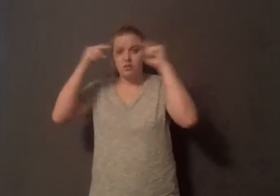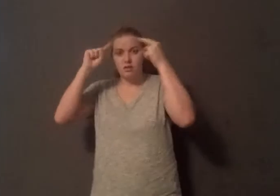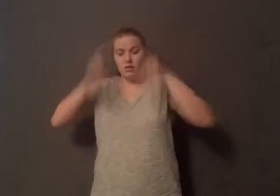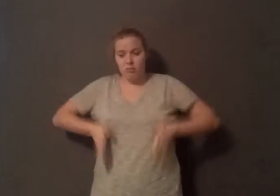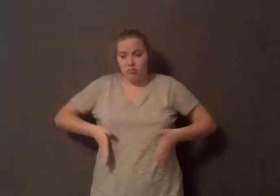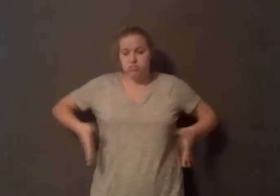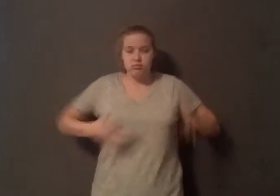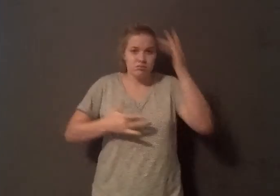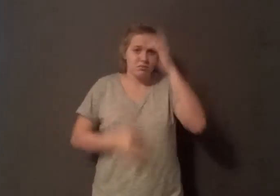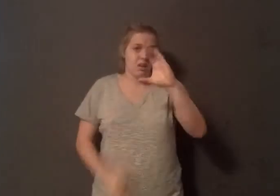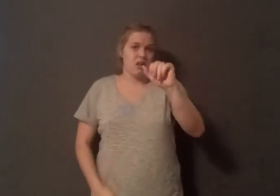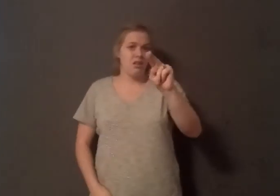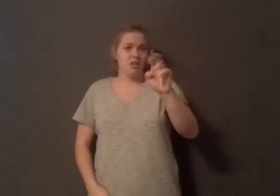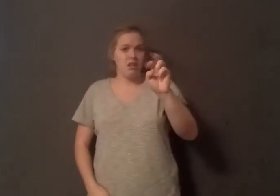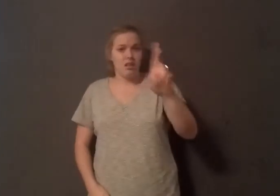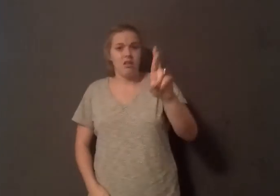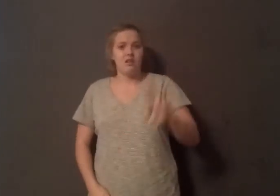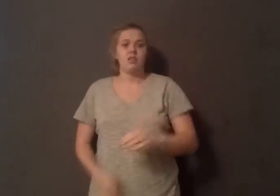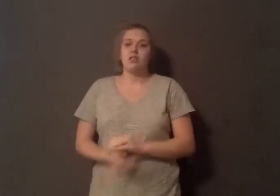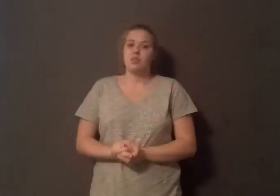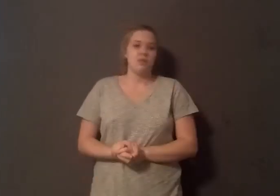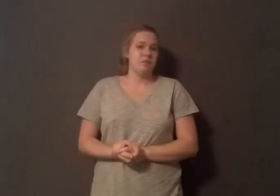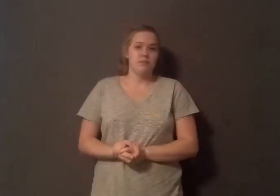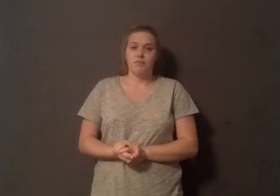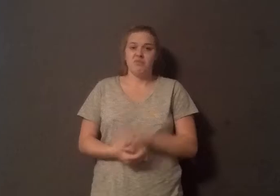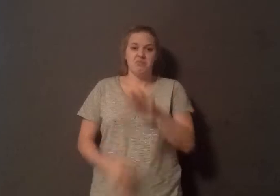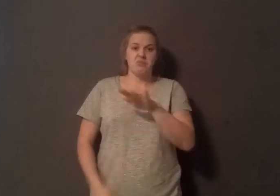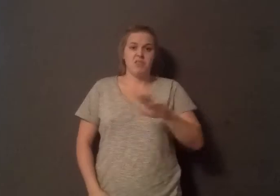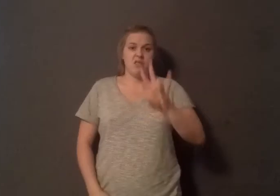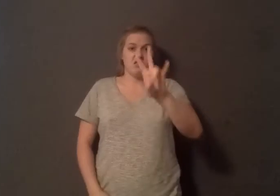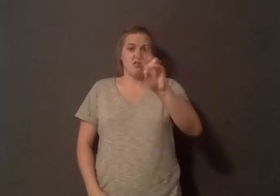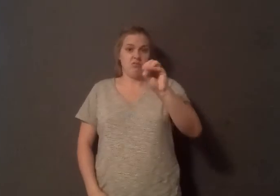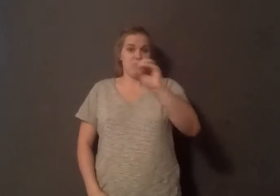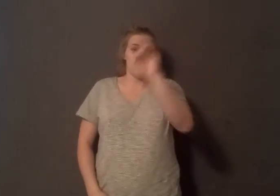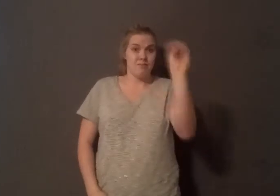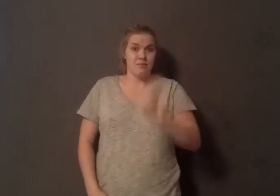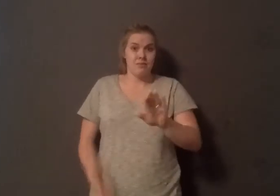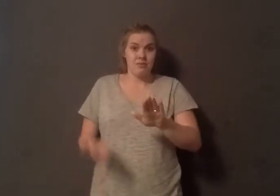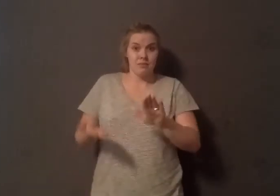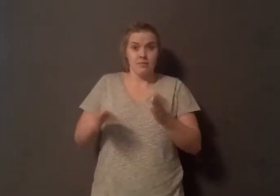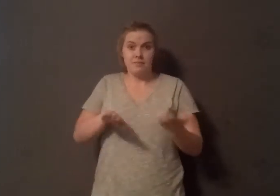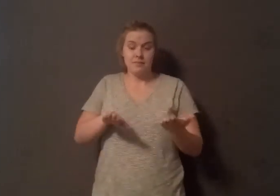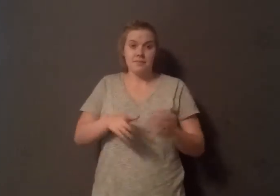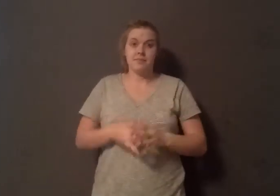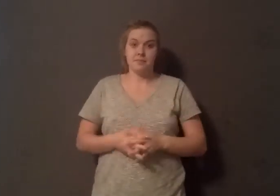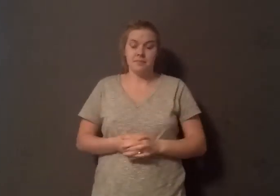cancers are affecting about 70% of deaths. All the data is that those 70% of deaths in morbidity are